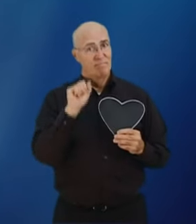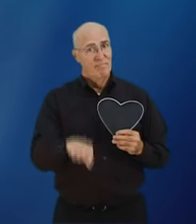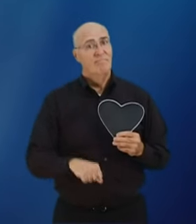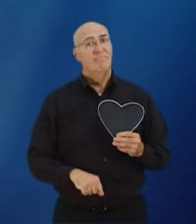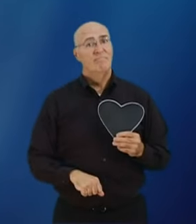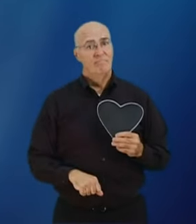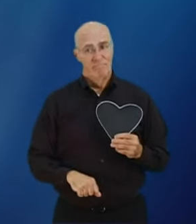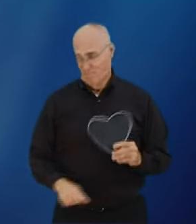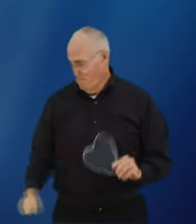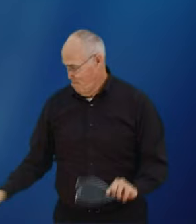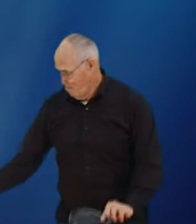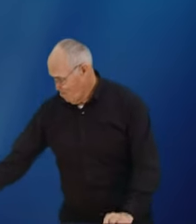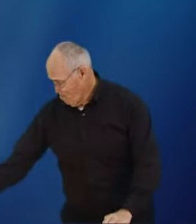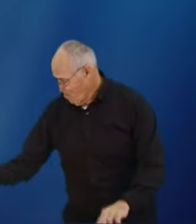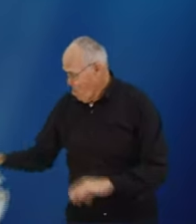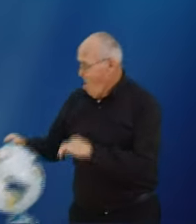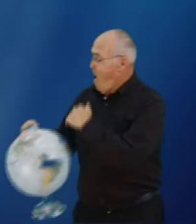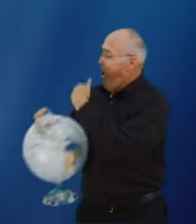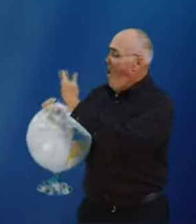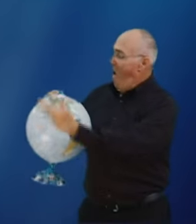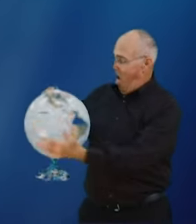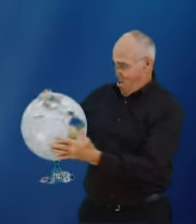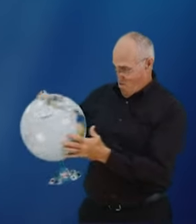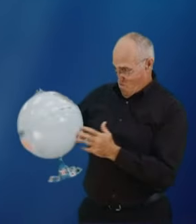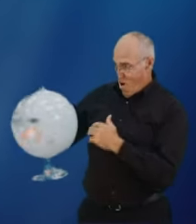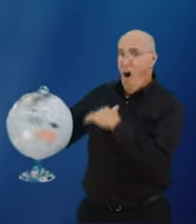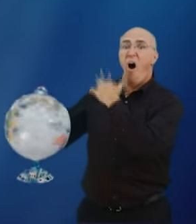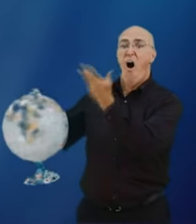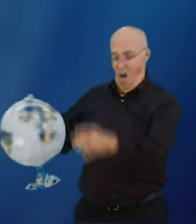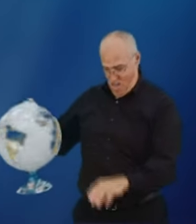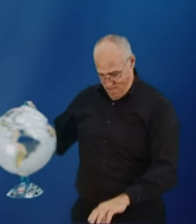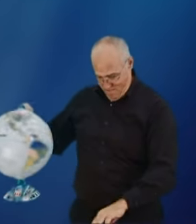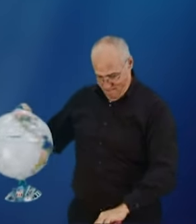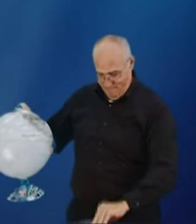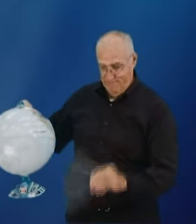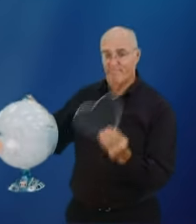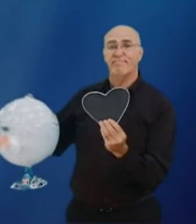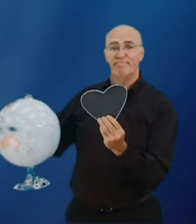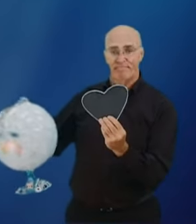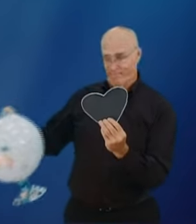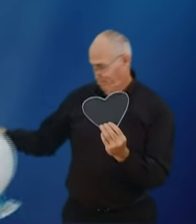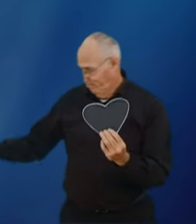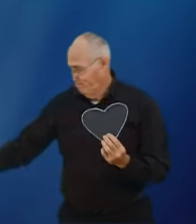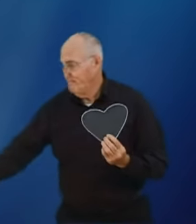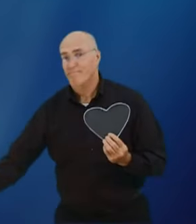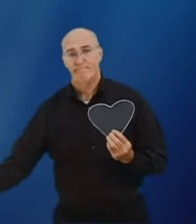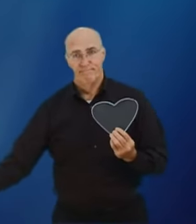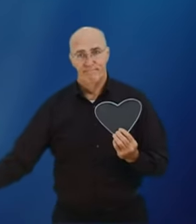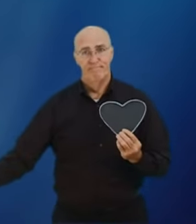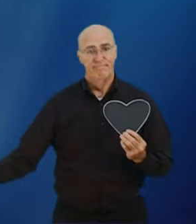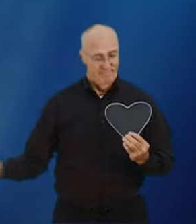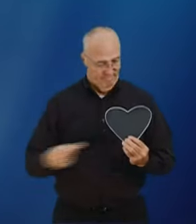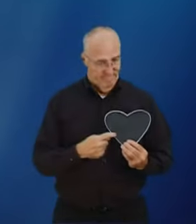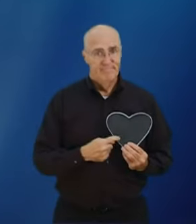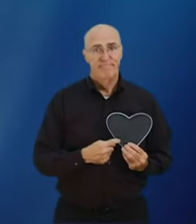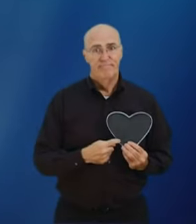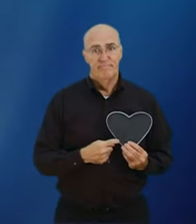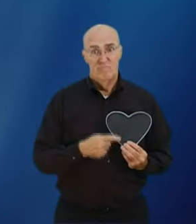will you choose to hold on to your sin the Bible says that all people have sinned the